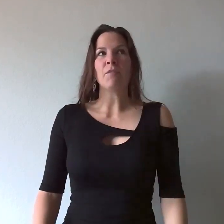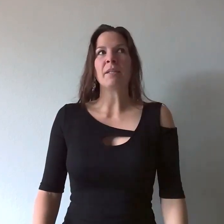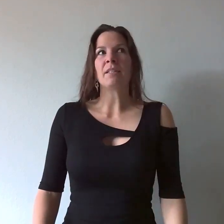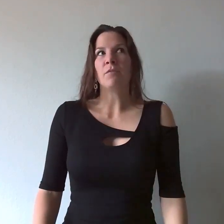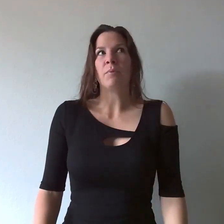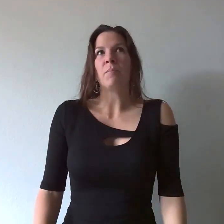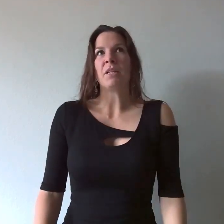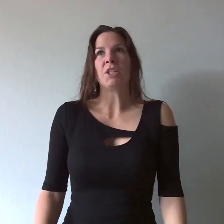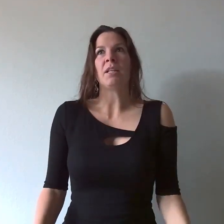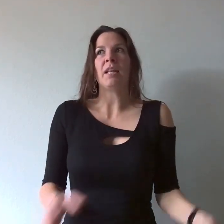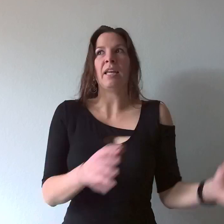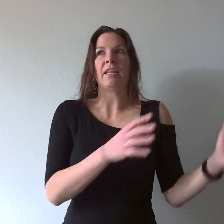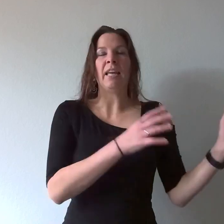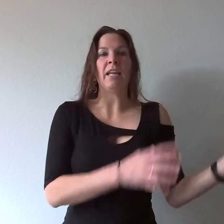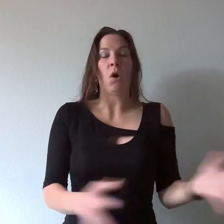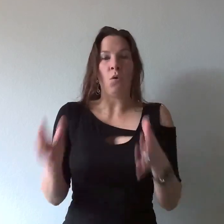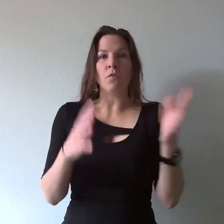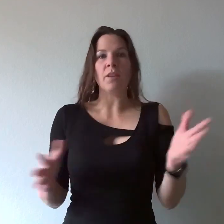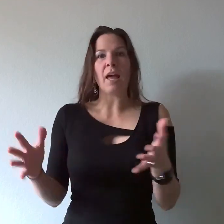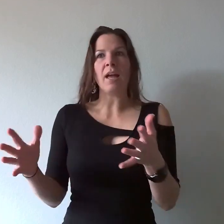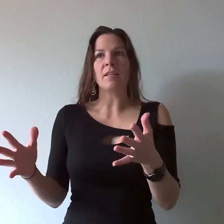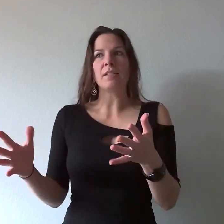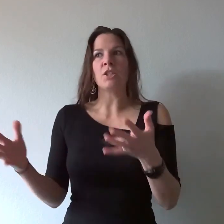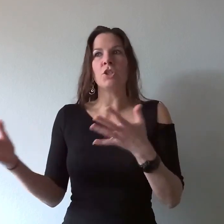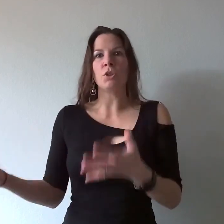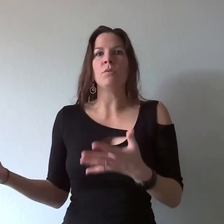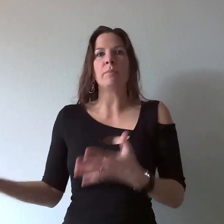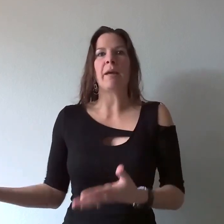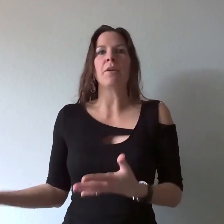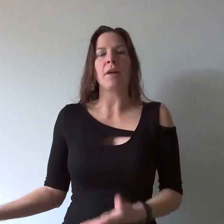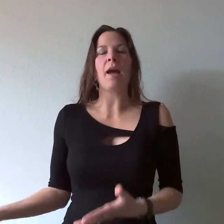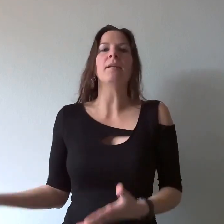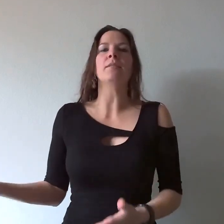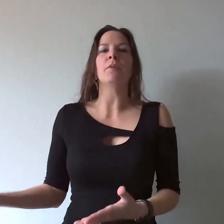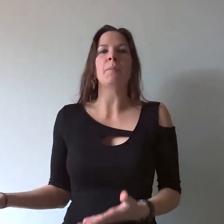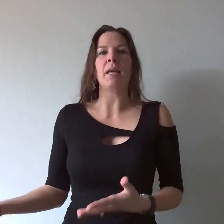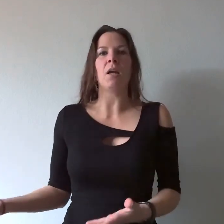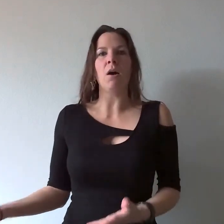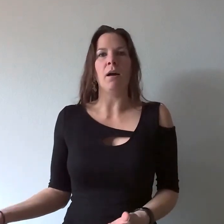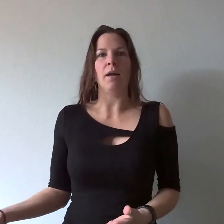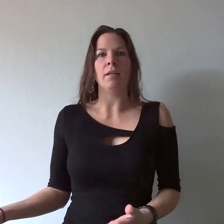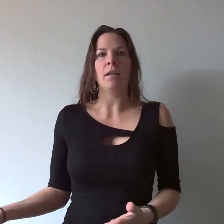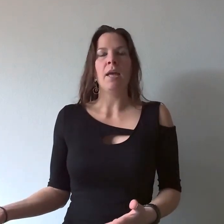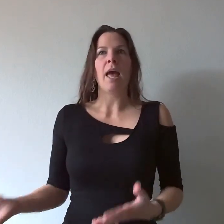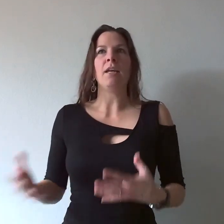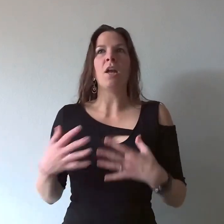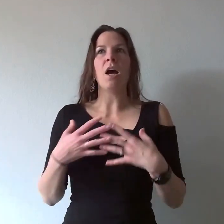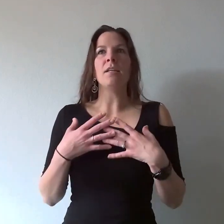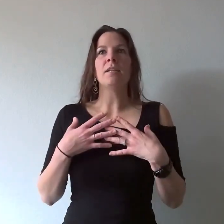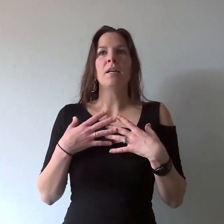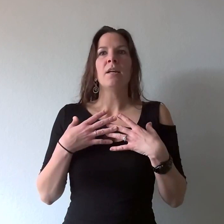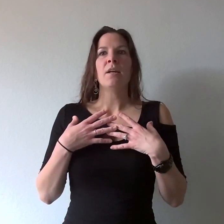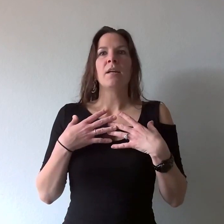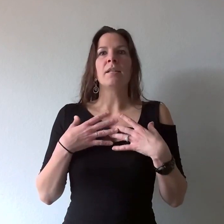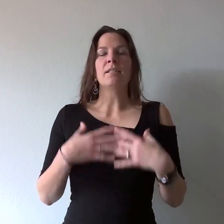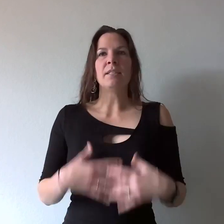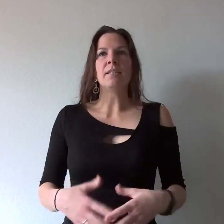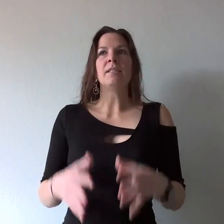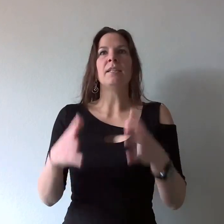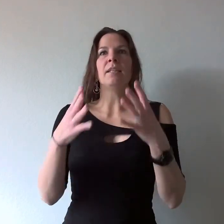myself permission in getting over that to choose better guys from then on and not consistently